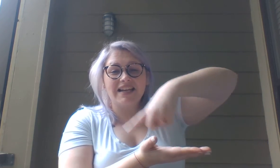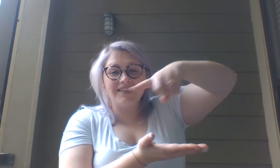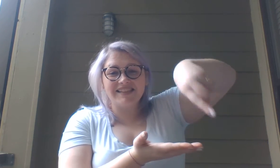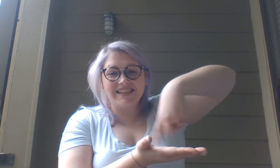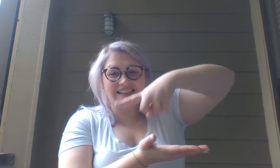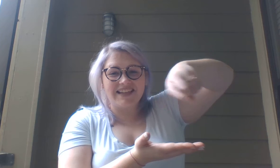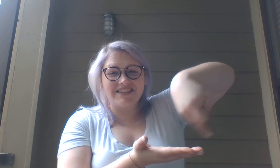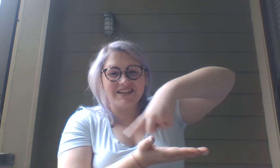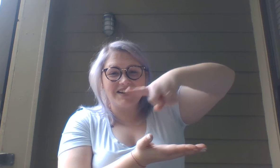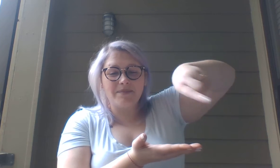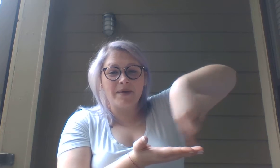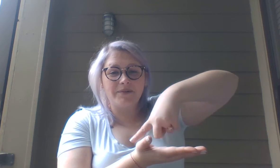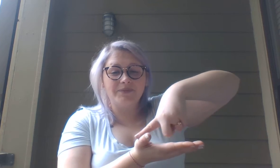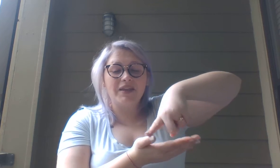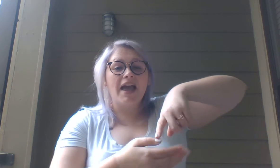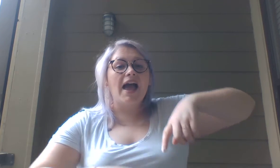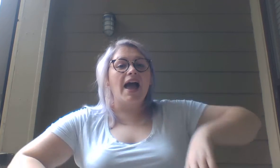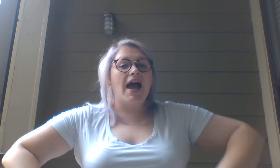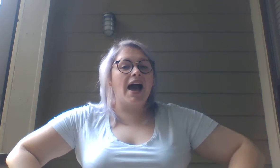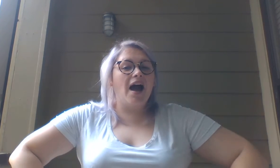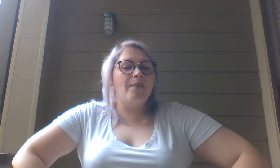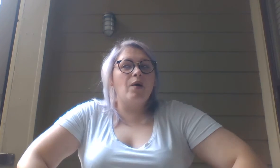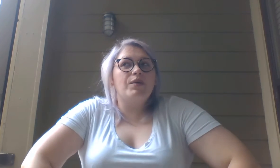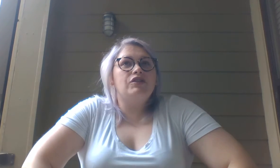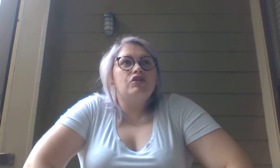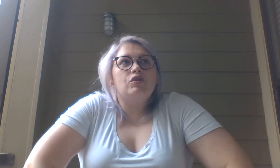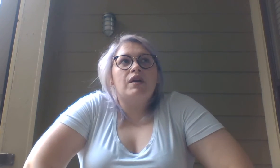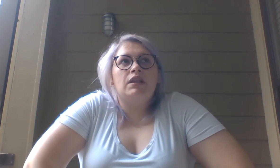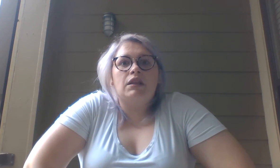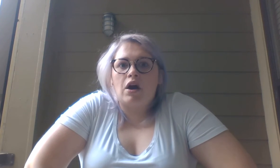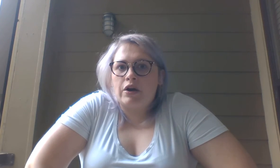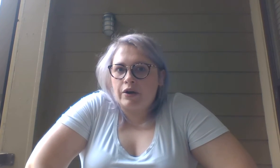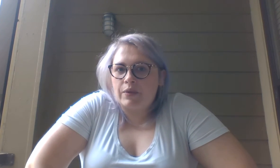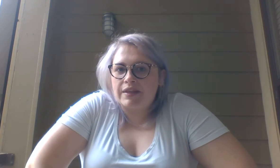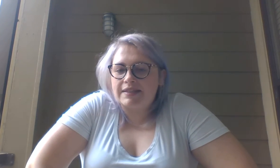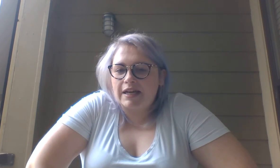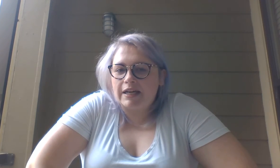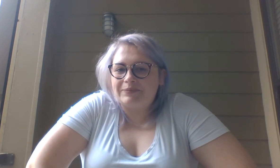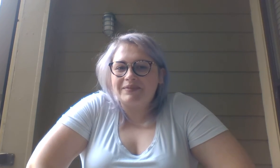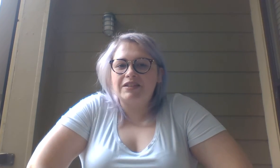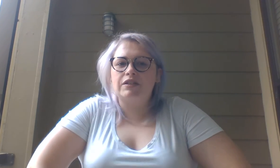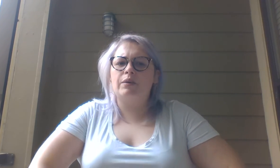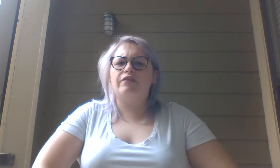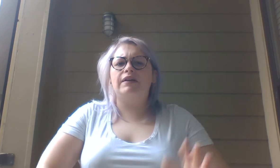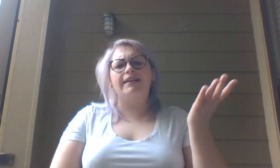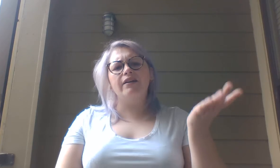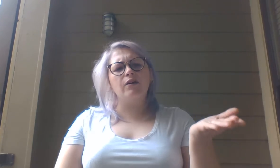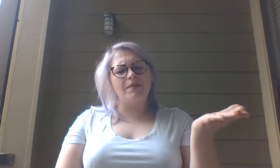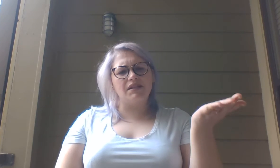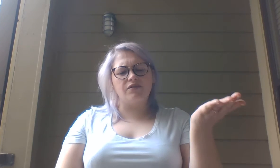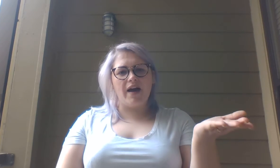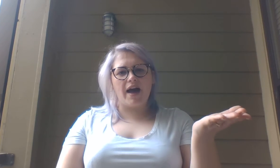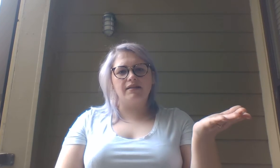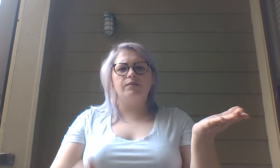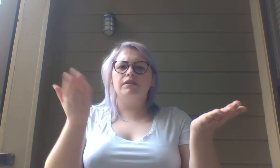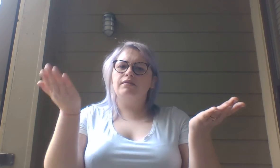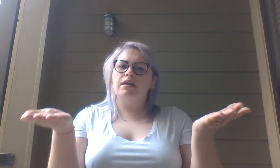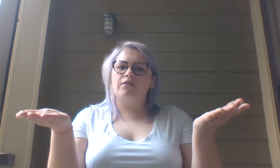Take a little stick and stir him about. How about we do it largo this time? So, if allegro means fast, what do you think